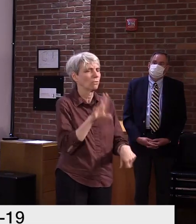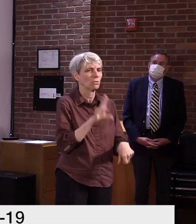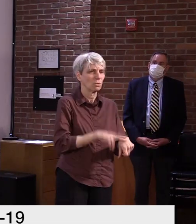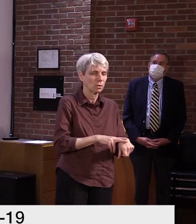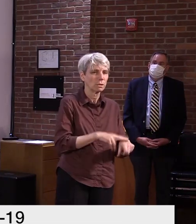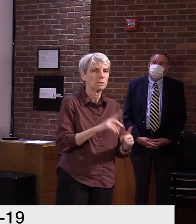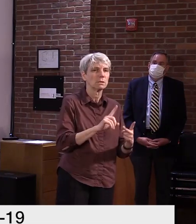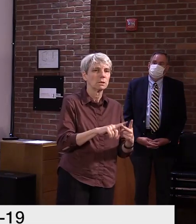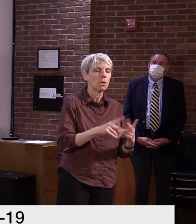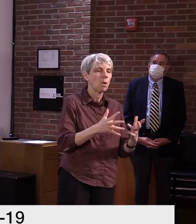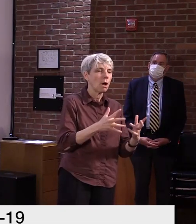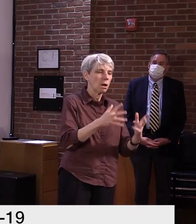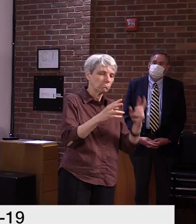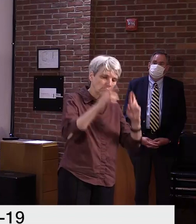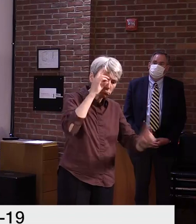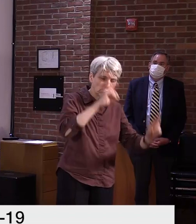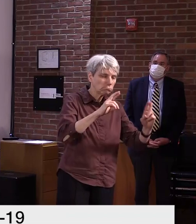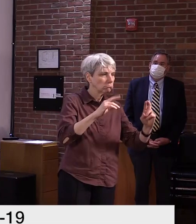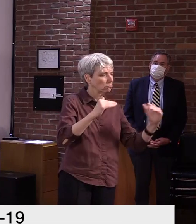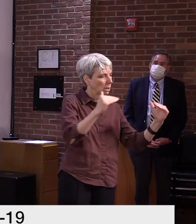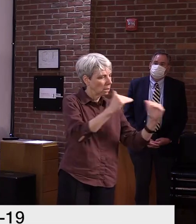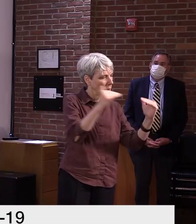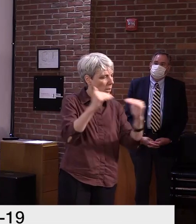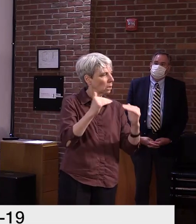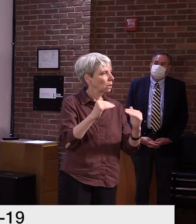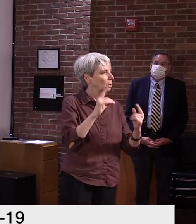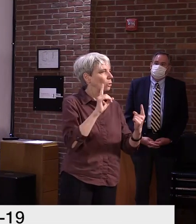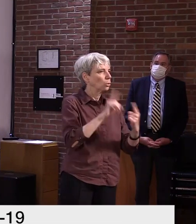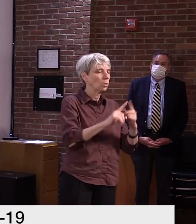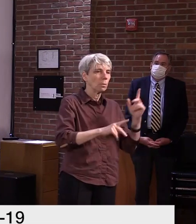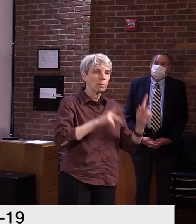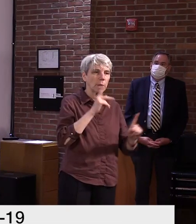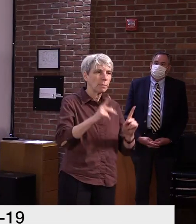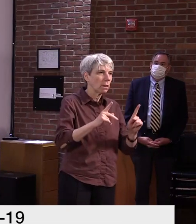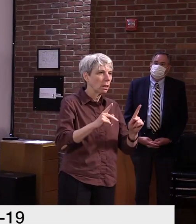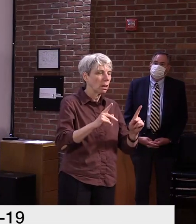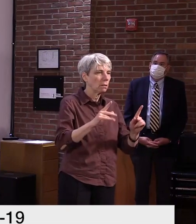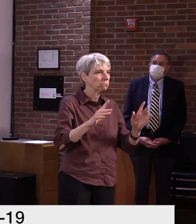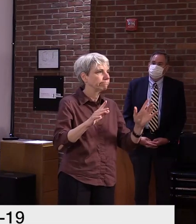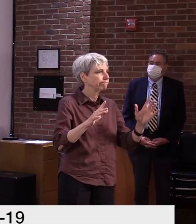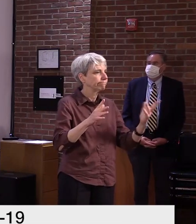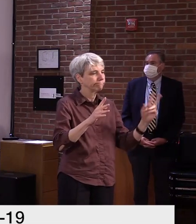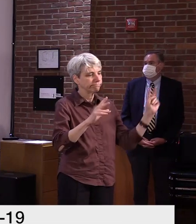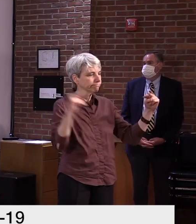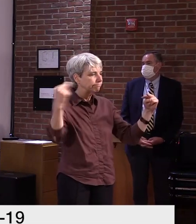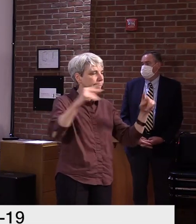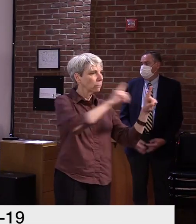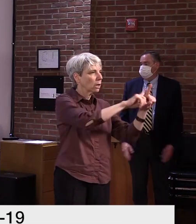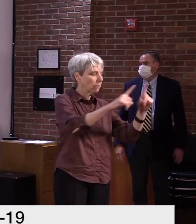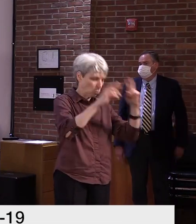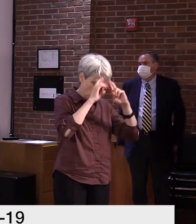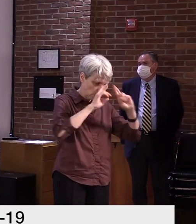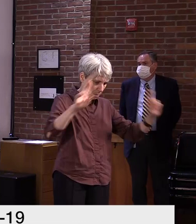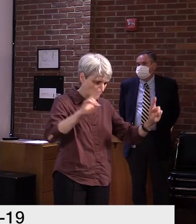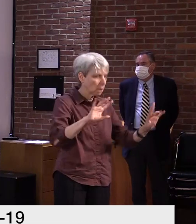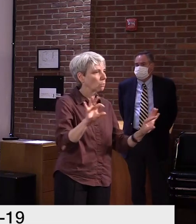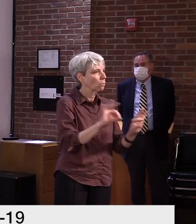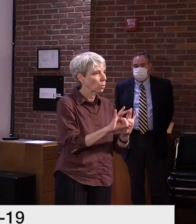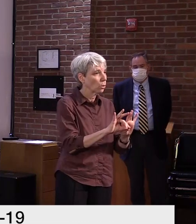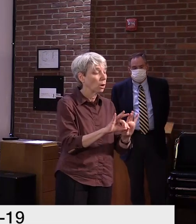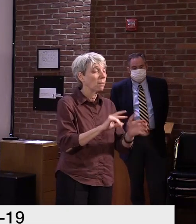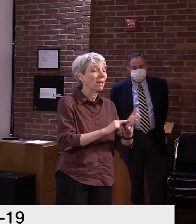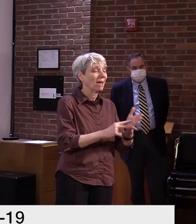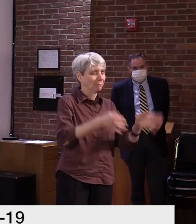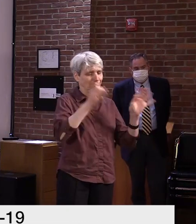provide, uh, equity, uh, across, um, across all perspectives. Um, so we'll, this isn't over.